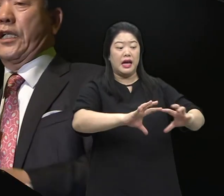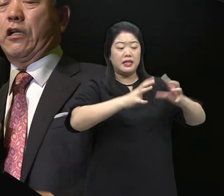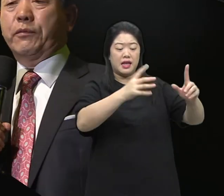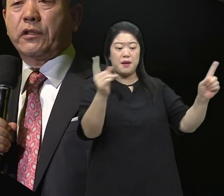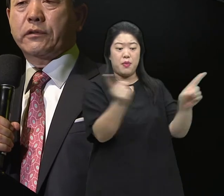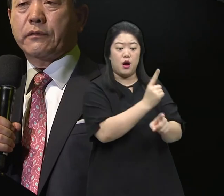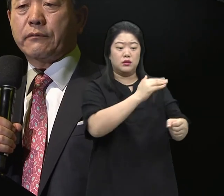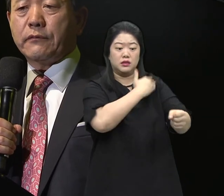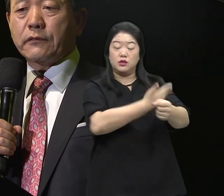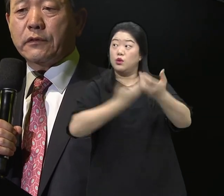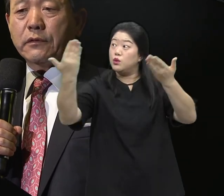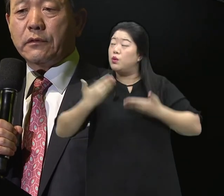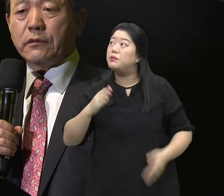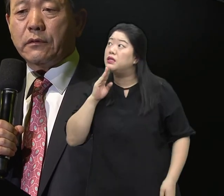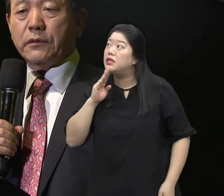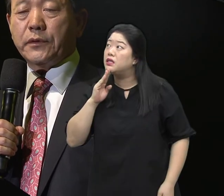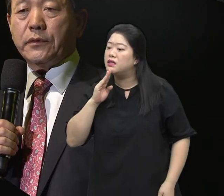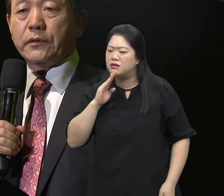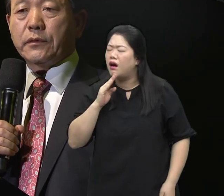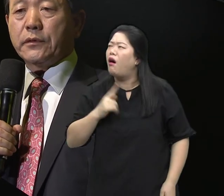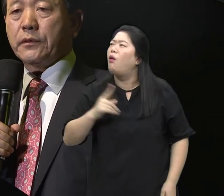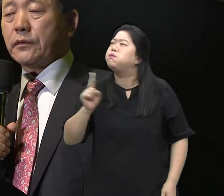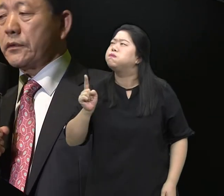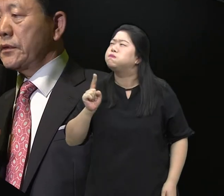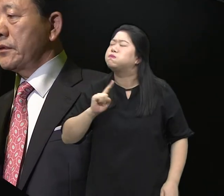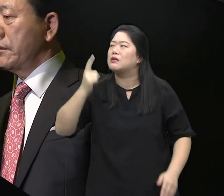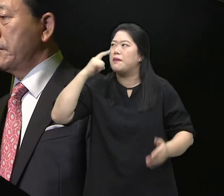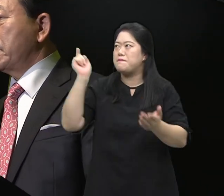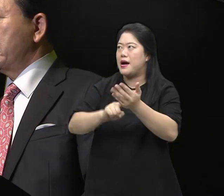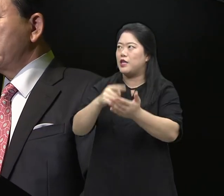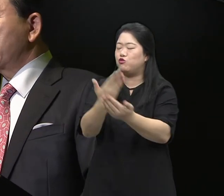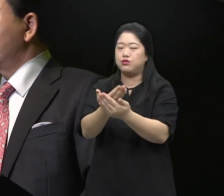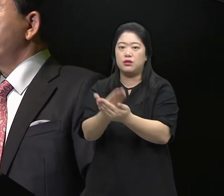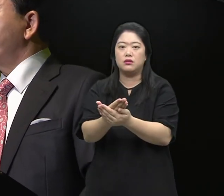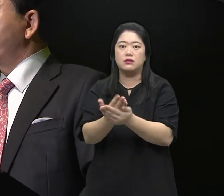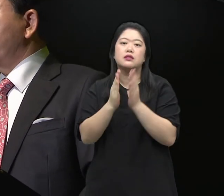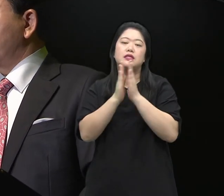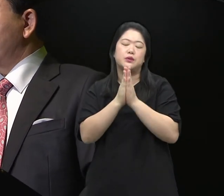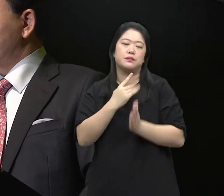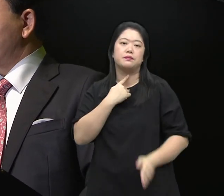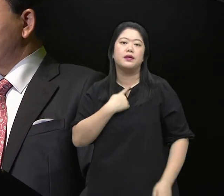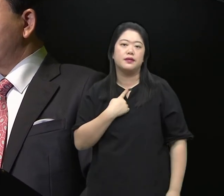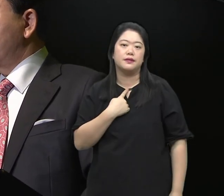You gave me the power to change the world And let me find that I prayed that